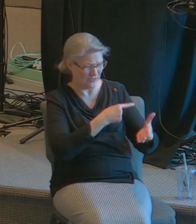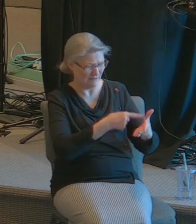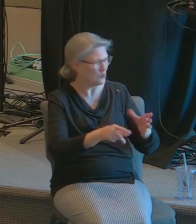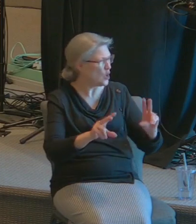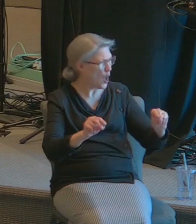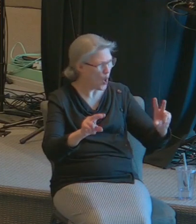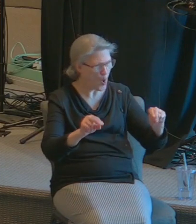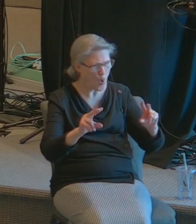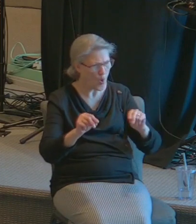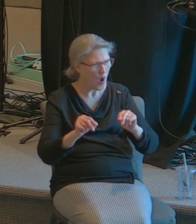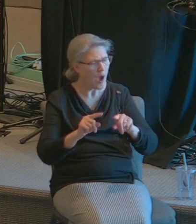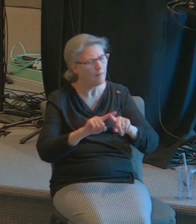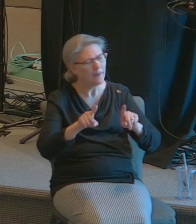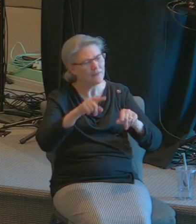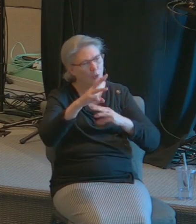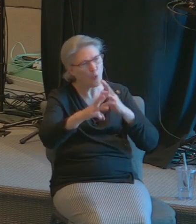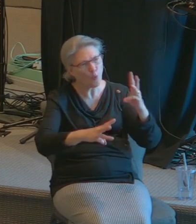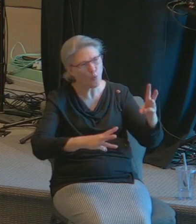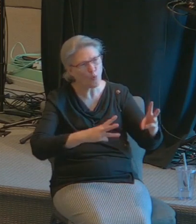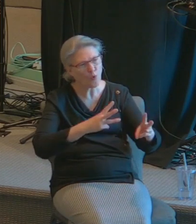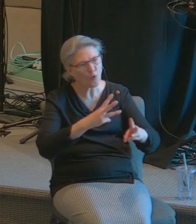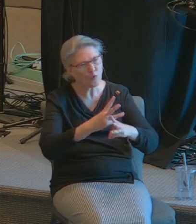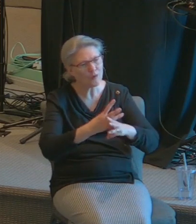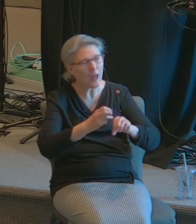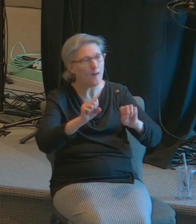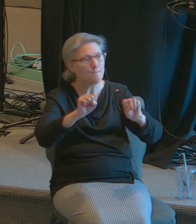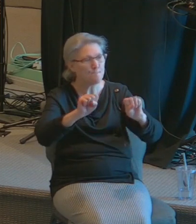but that the world might.